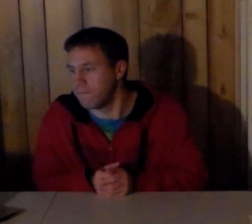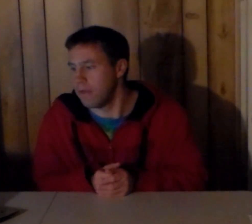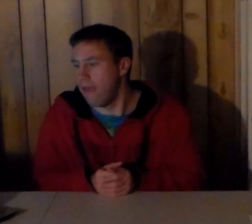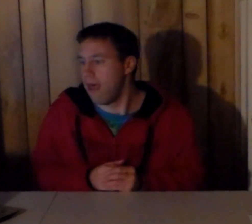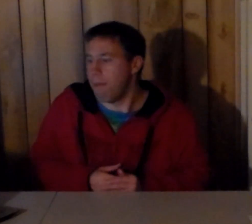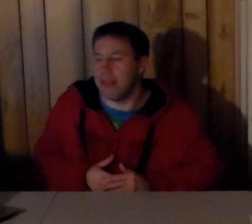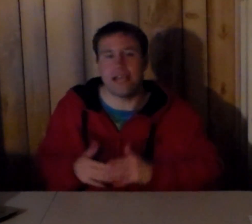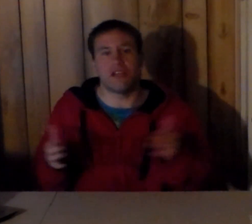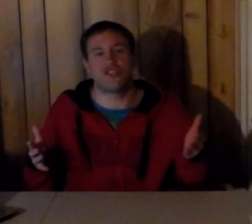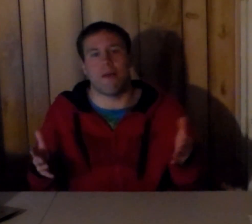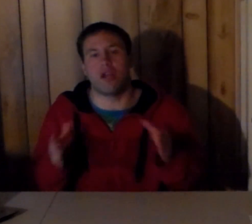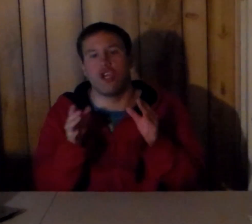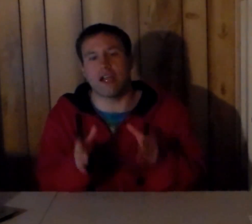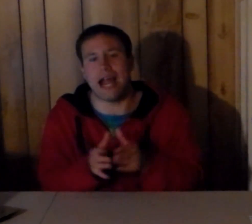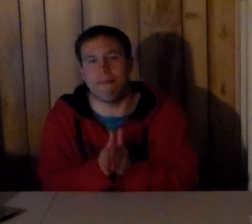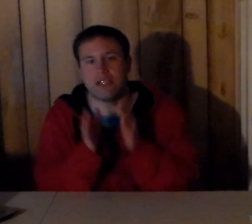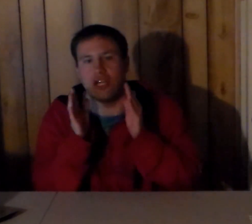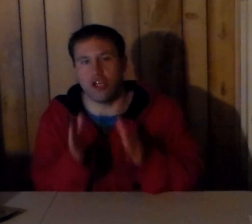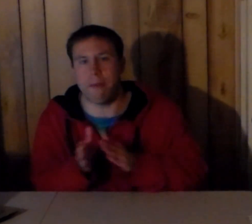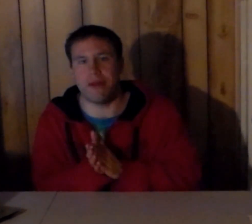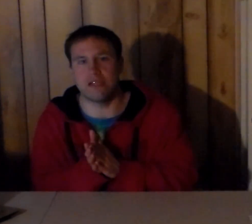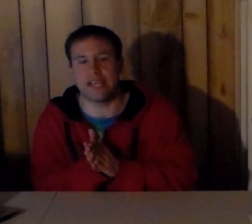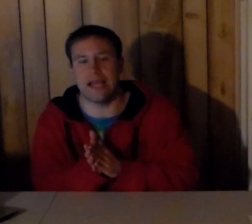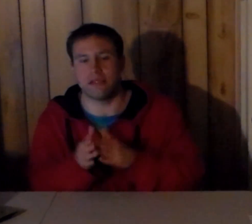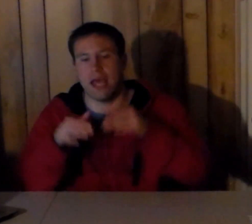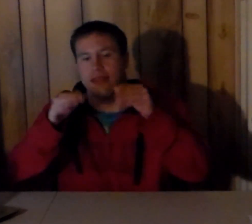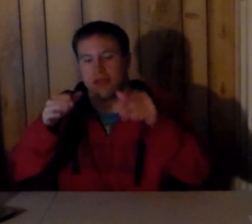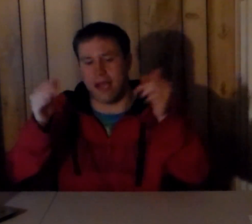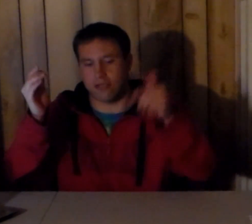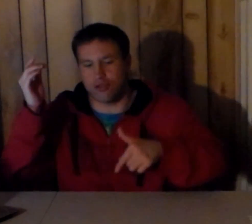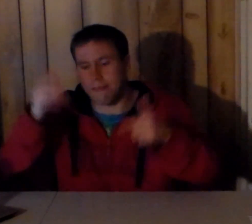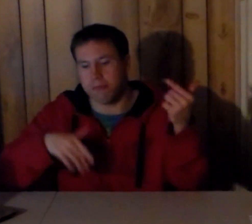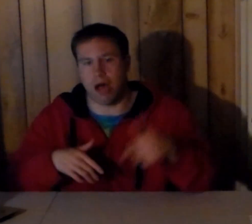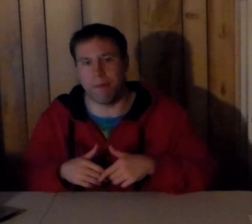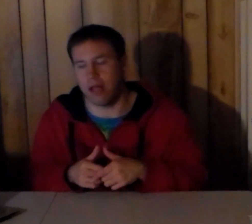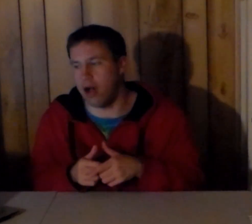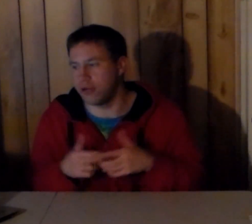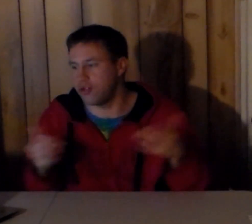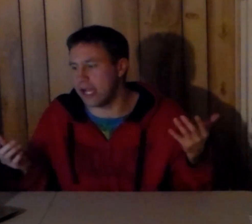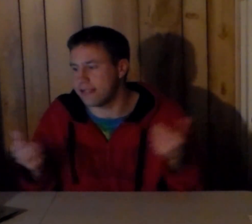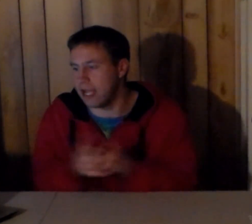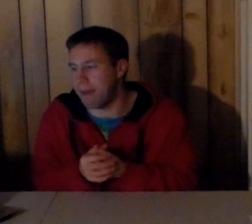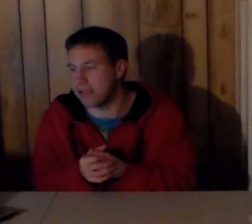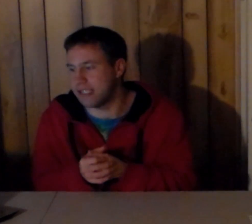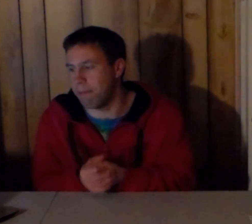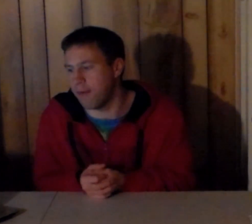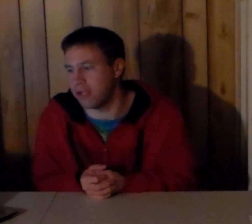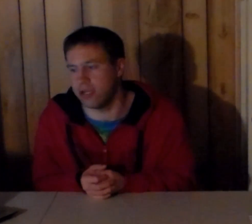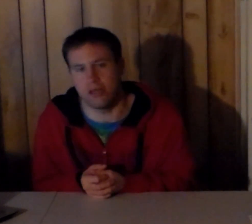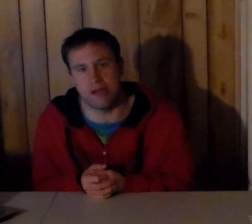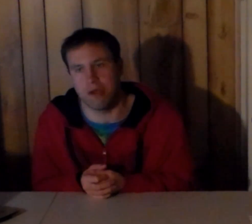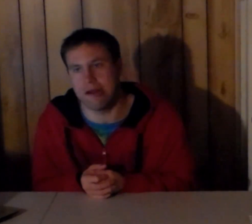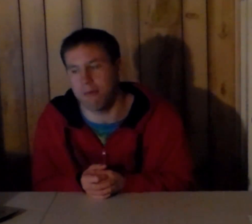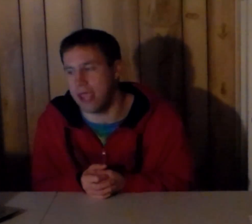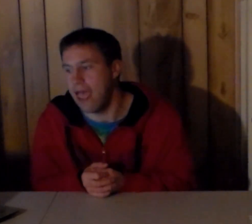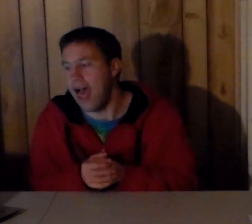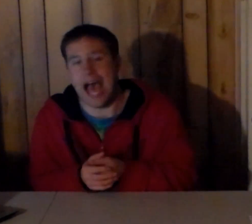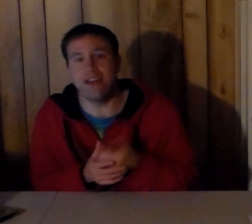but ladies and gentlemen your comments and your opinions guys that drop them all below what you guys think about cm punk return to wwe i